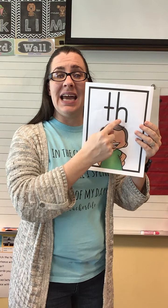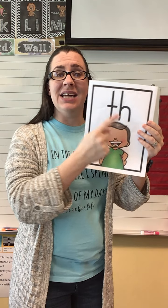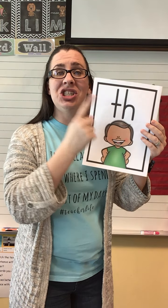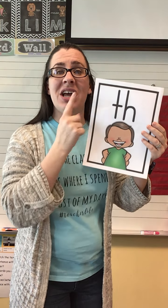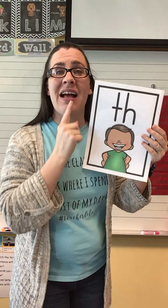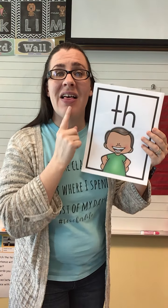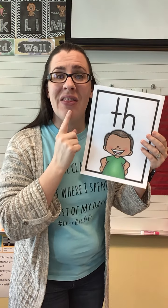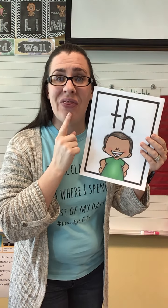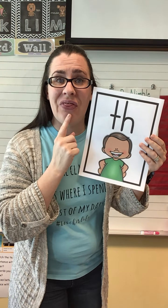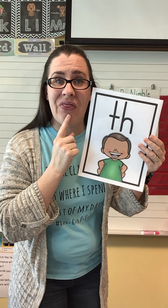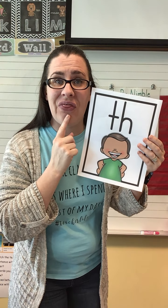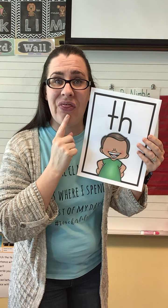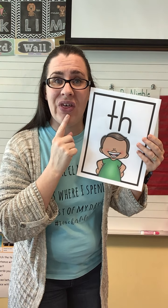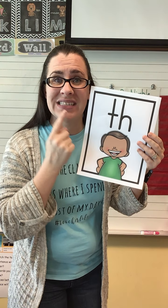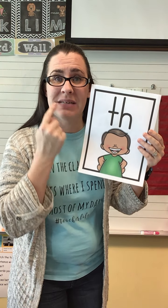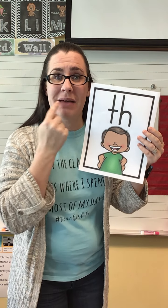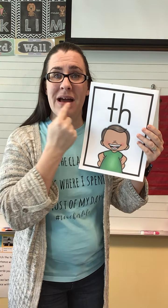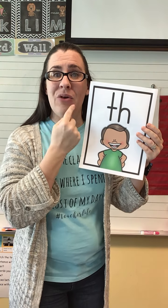H, see my mouth?